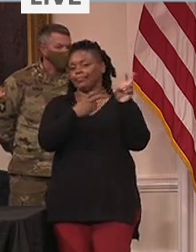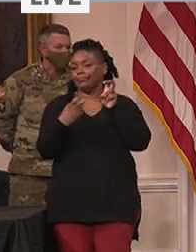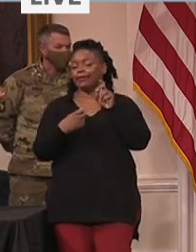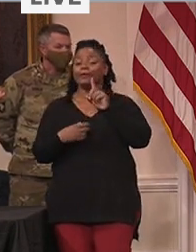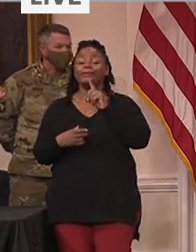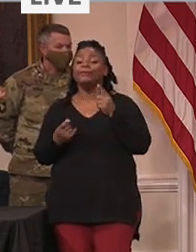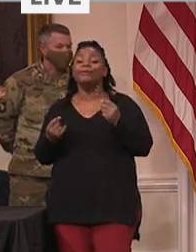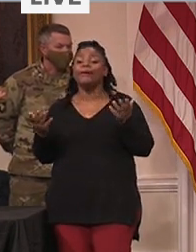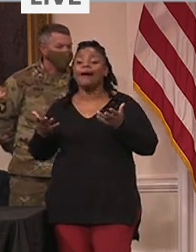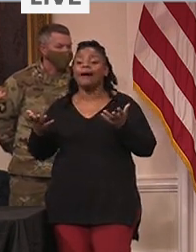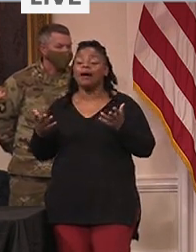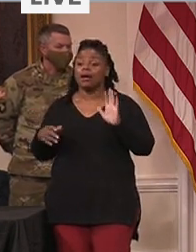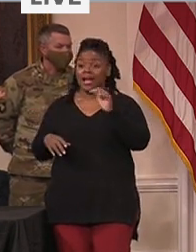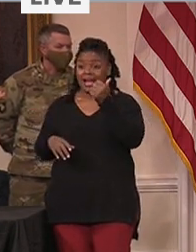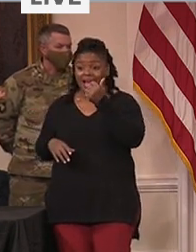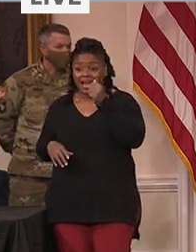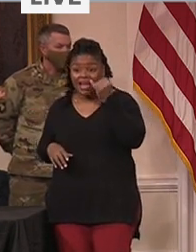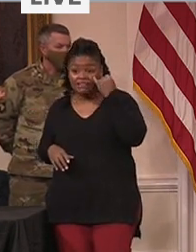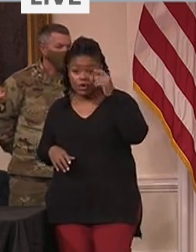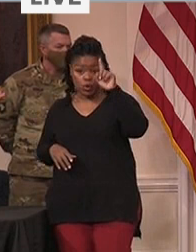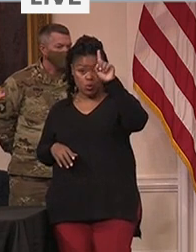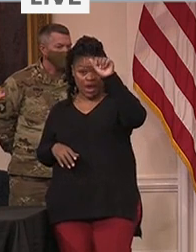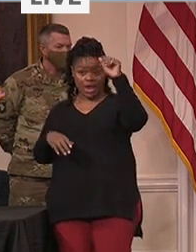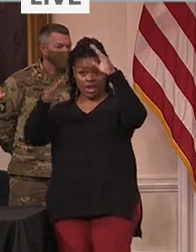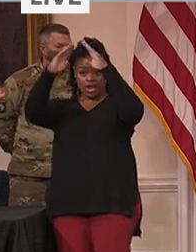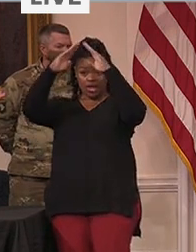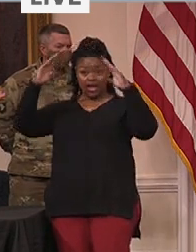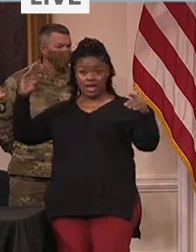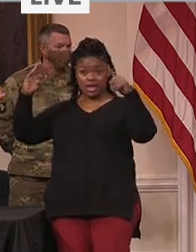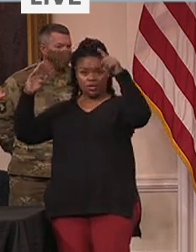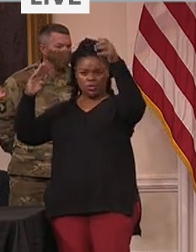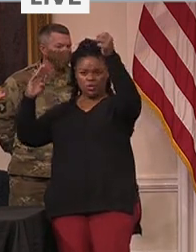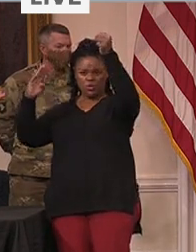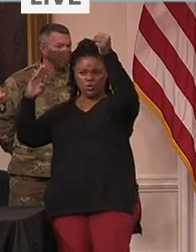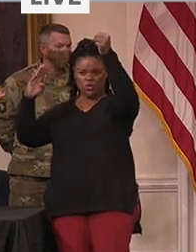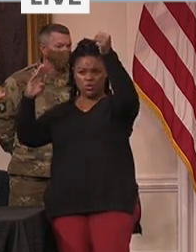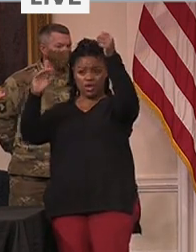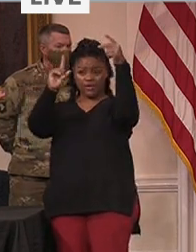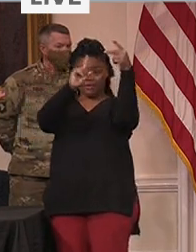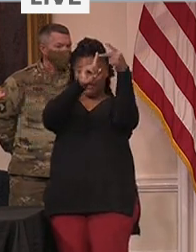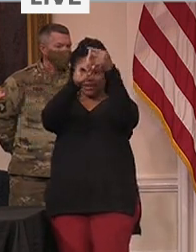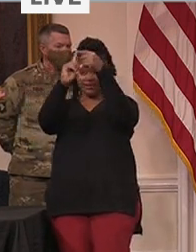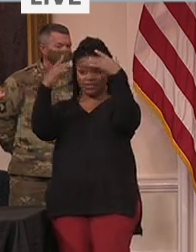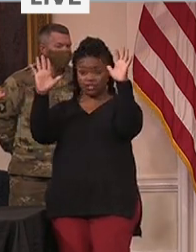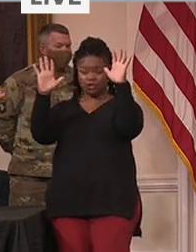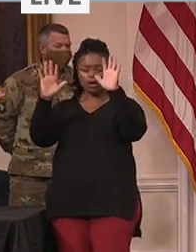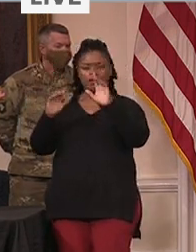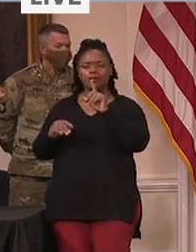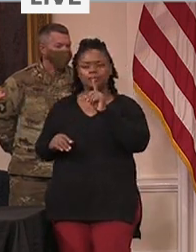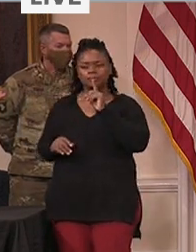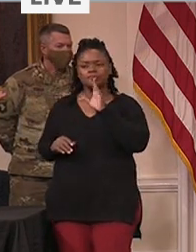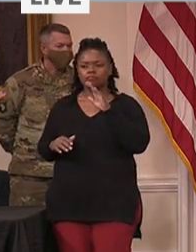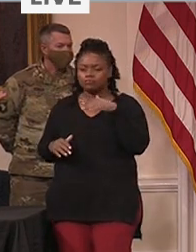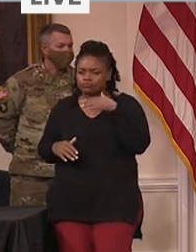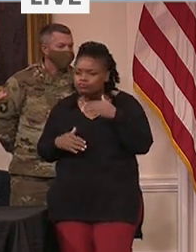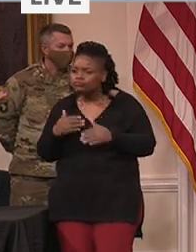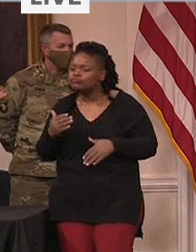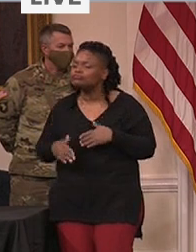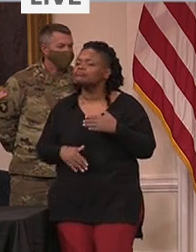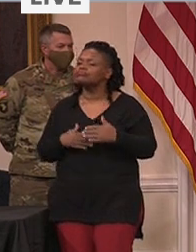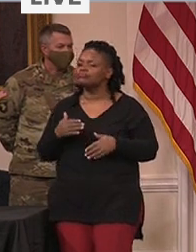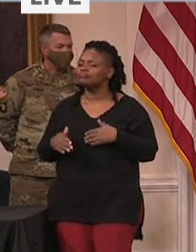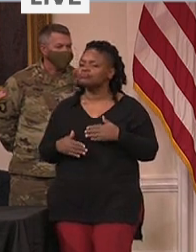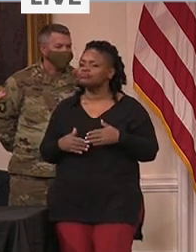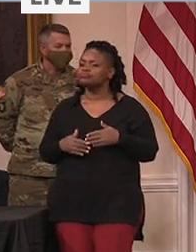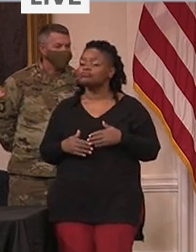No doses should be sitting in freezers, going unused, waiting or backing up while